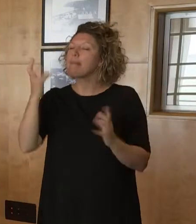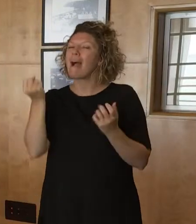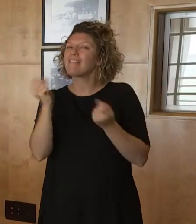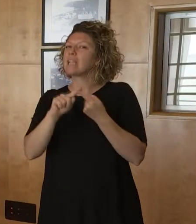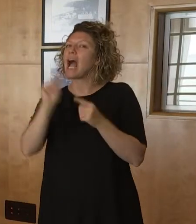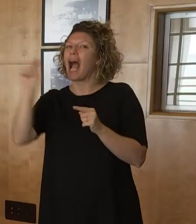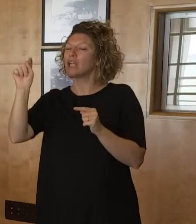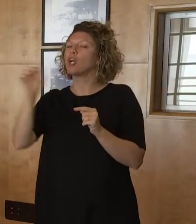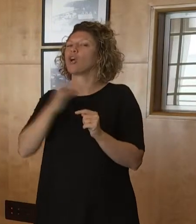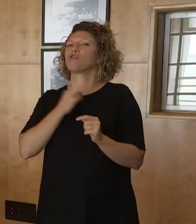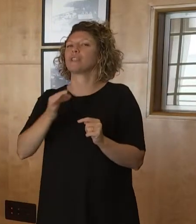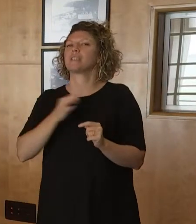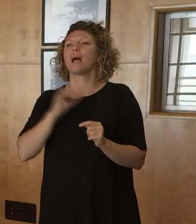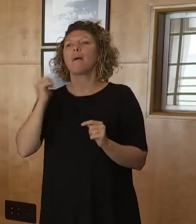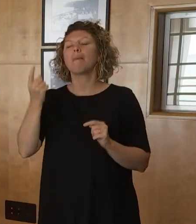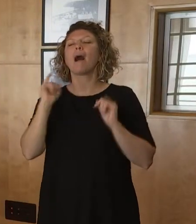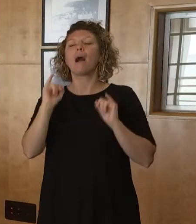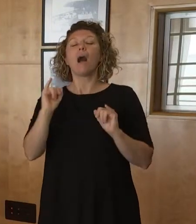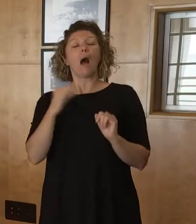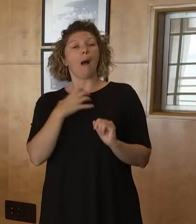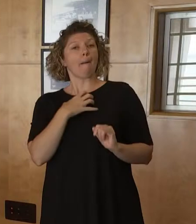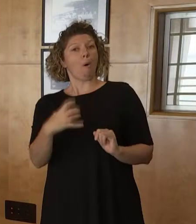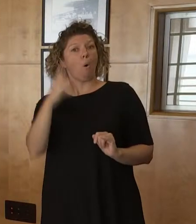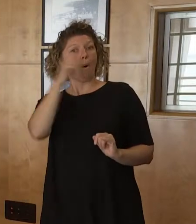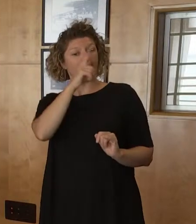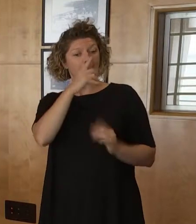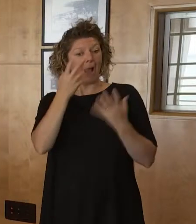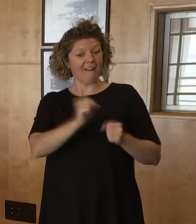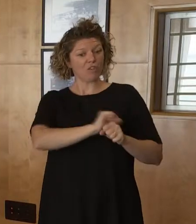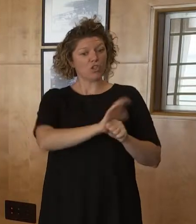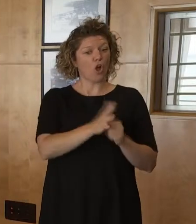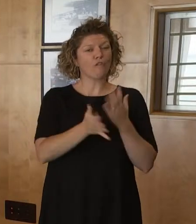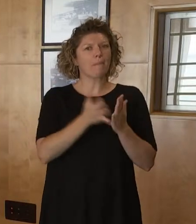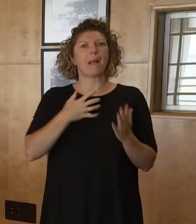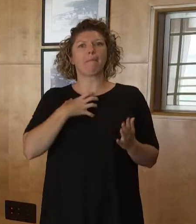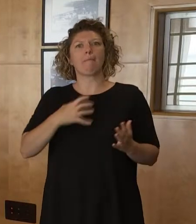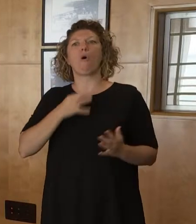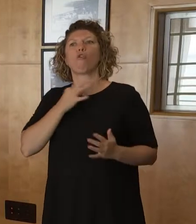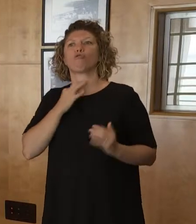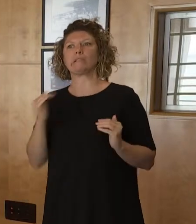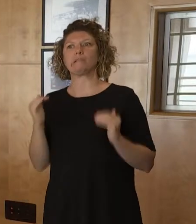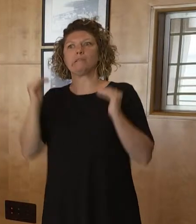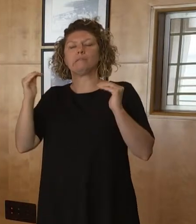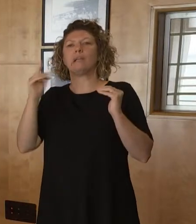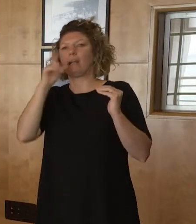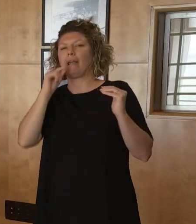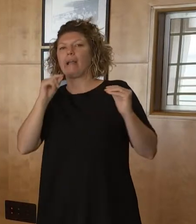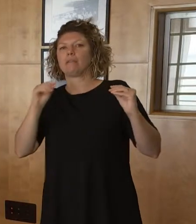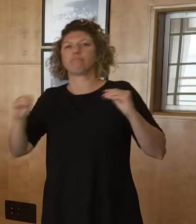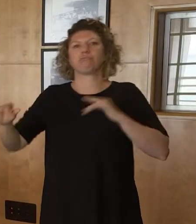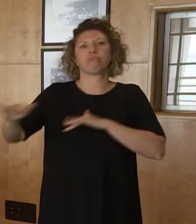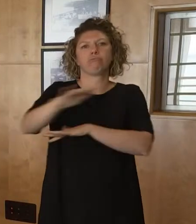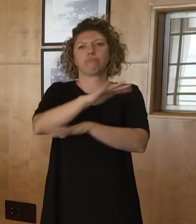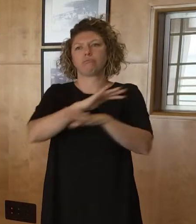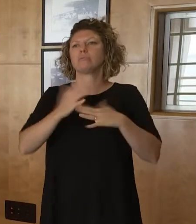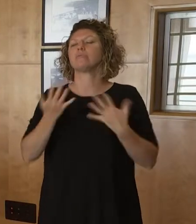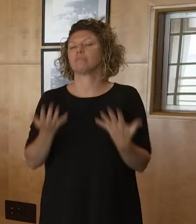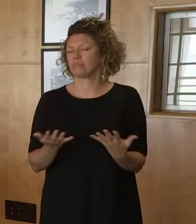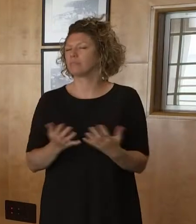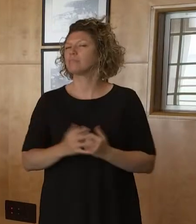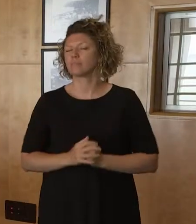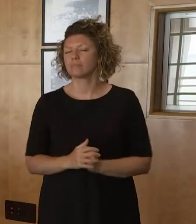that means there's more out there in the community. We want to try and reduce that transmission as much as possible. Just for the health mask.